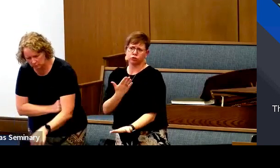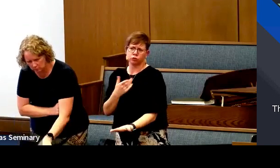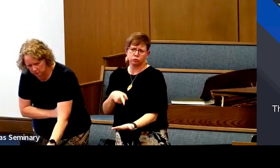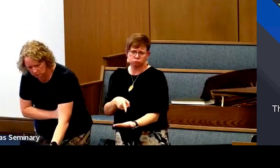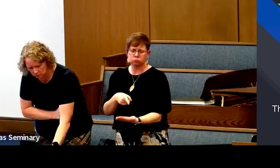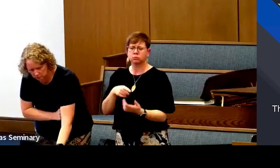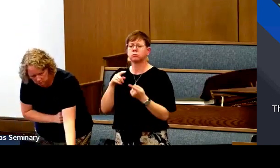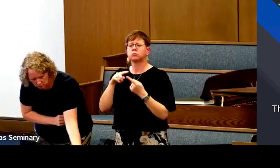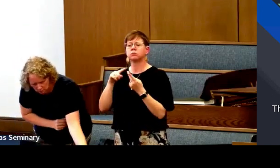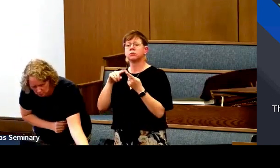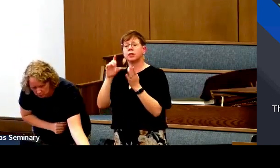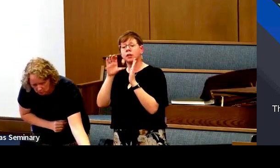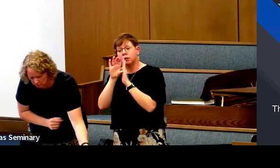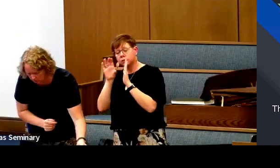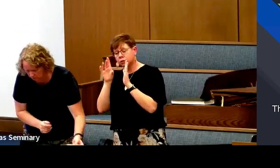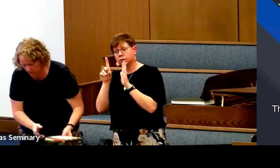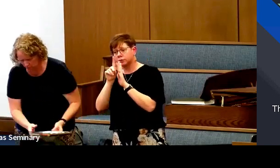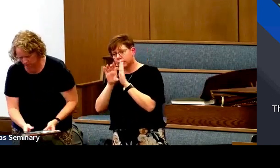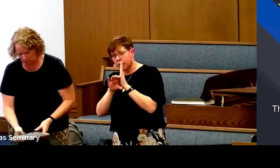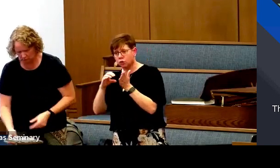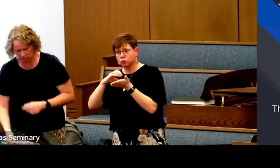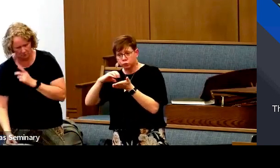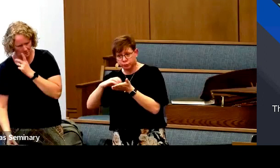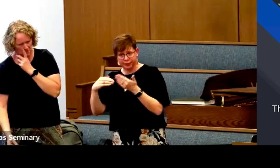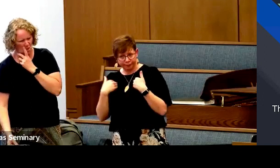priesthood. It's a really great book.